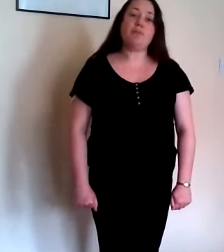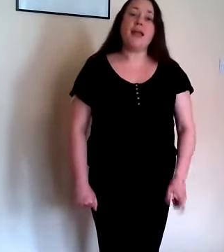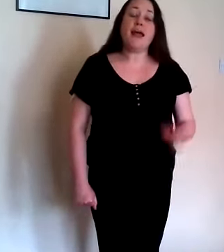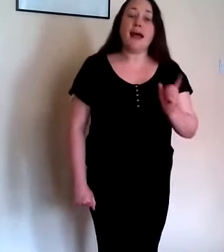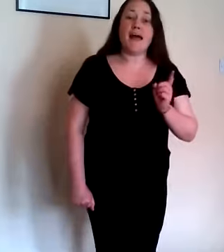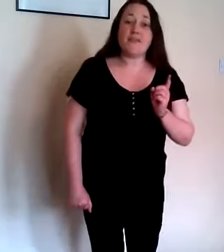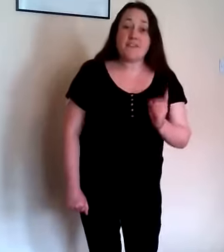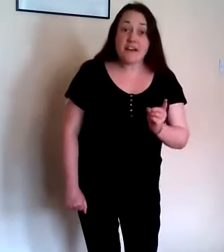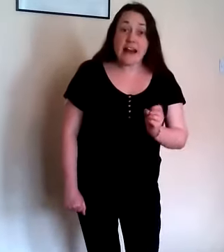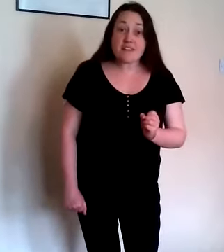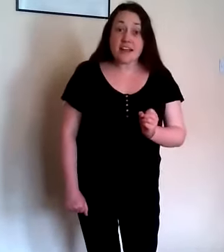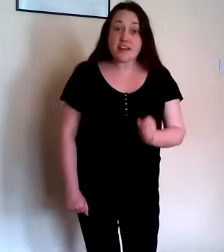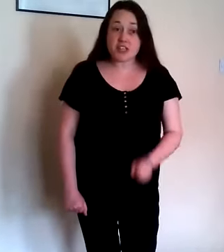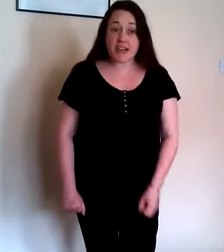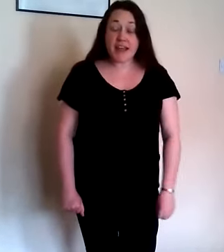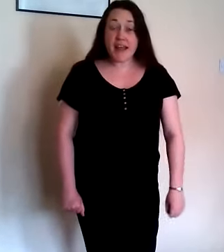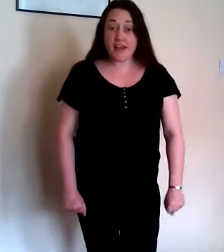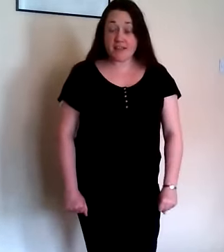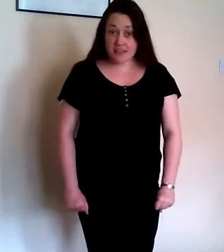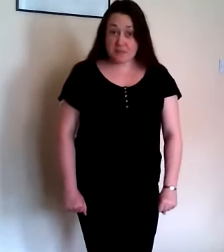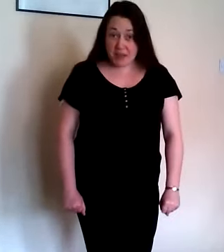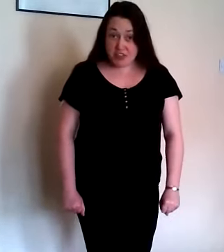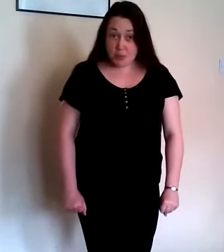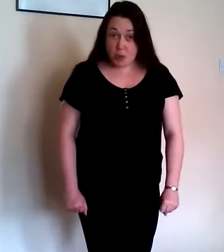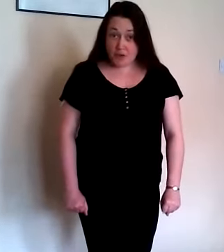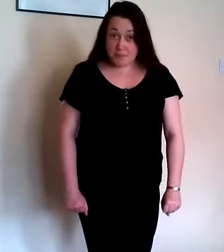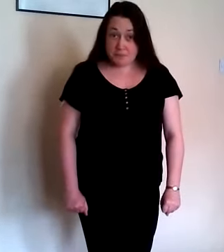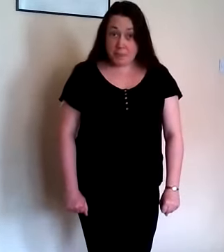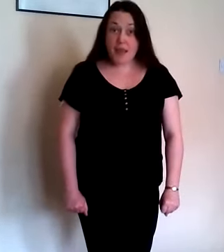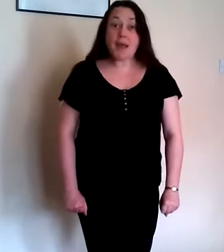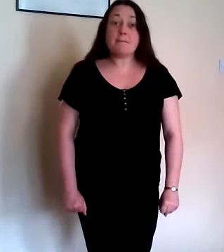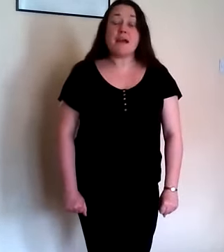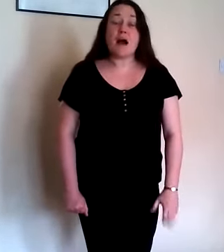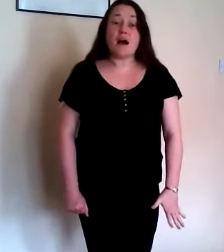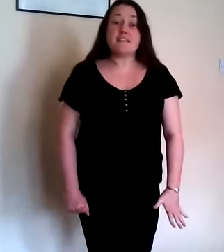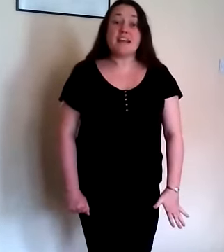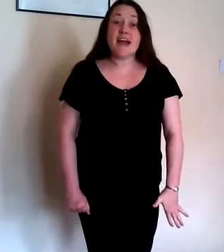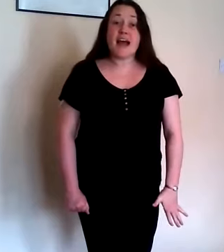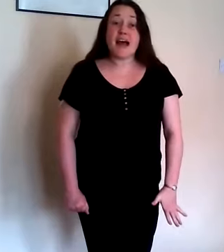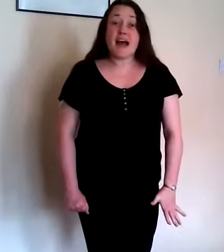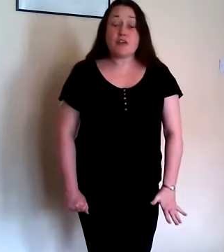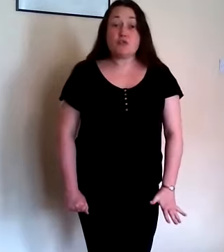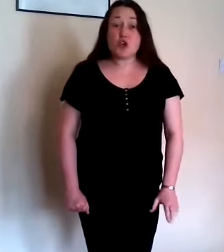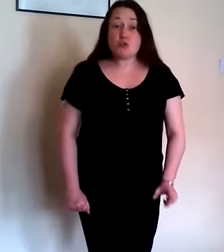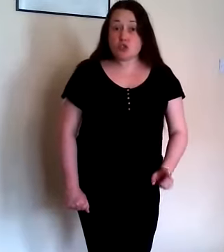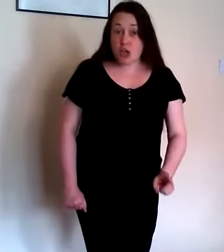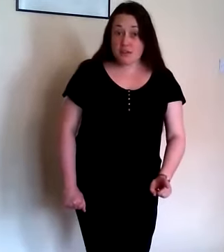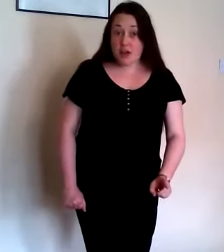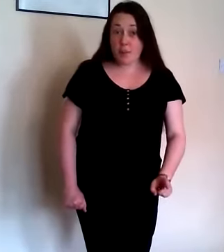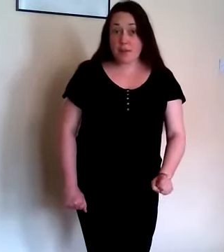and the very last action is a special one because you don't just copy